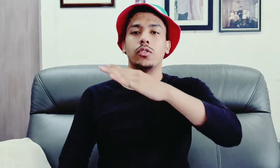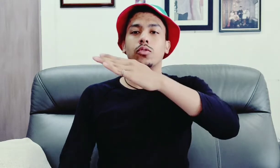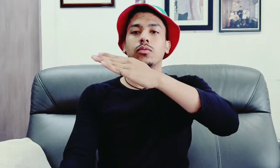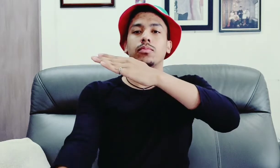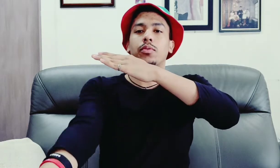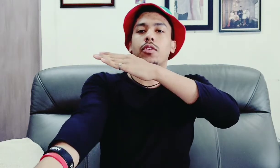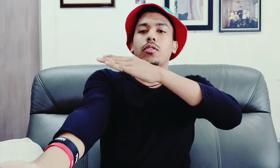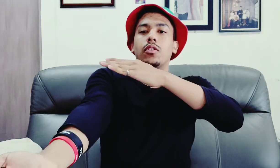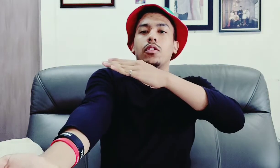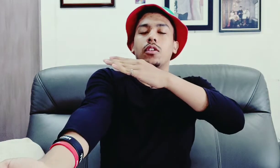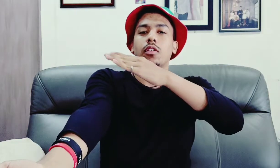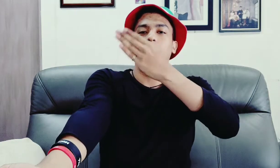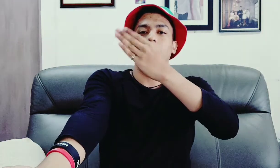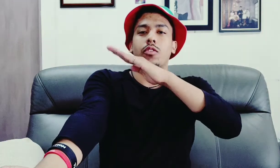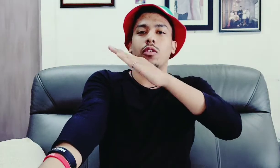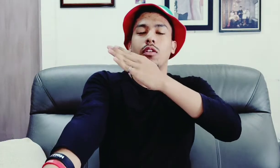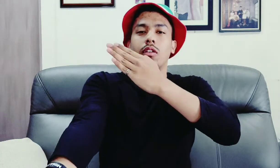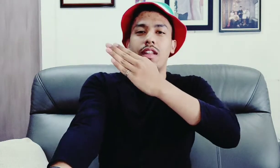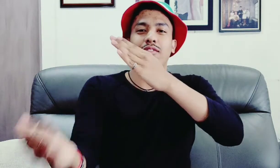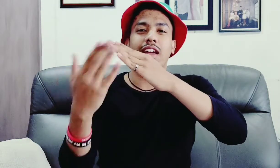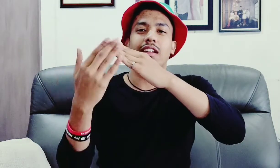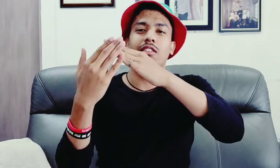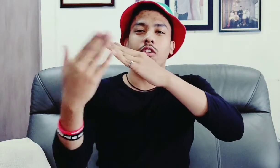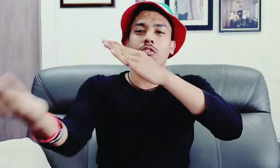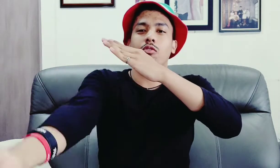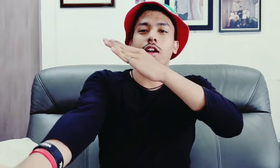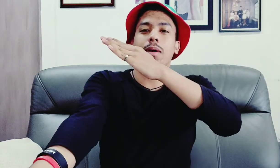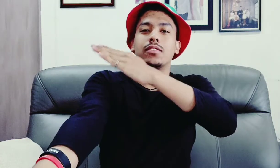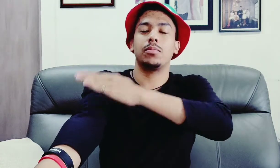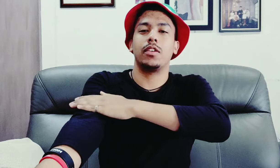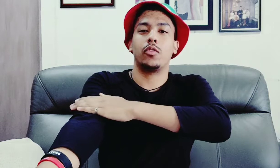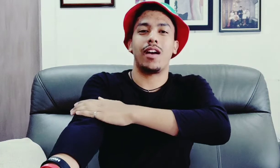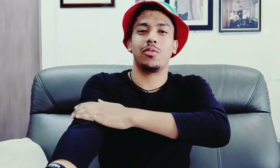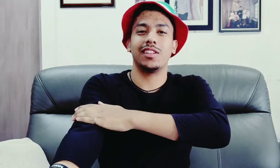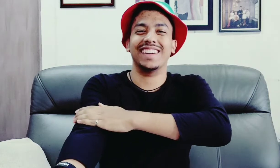you put your your left hand on your right bicep if you have one